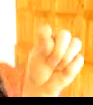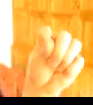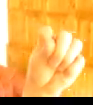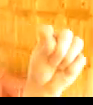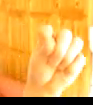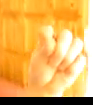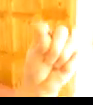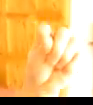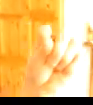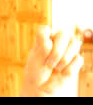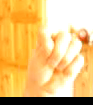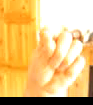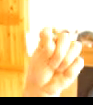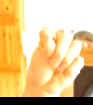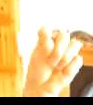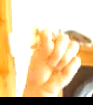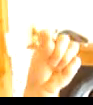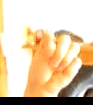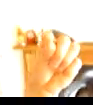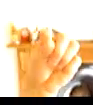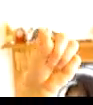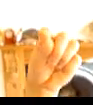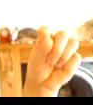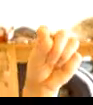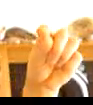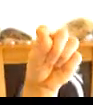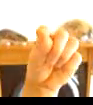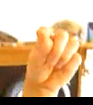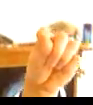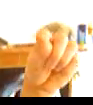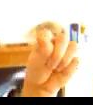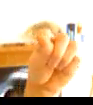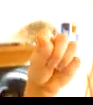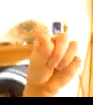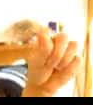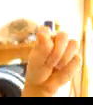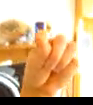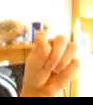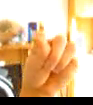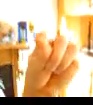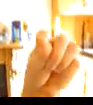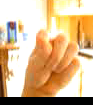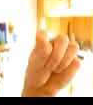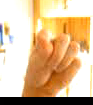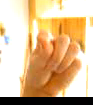this when you're walking down the street that you're still and the street moves or when you're driving that the